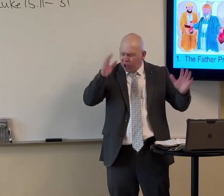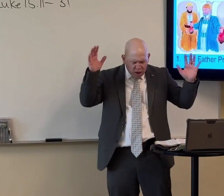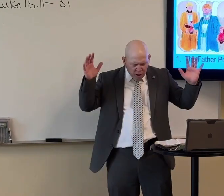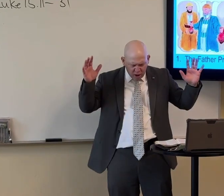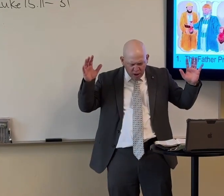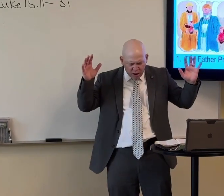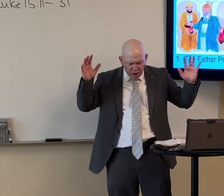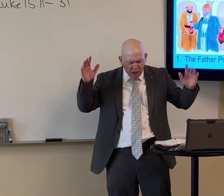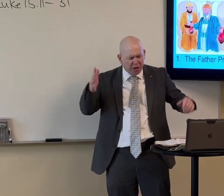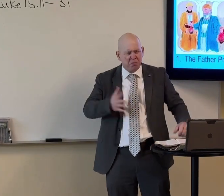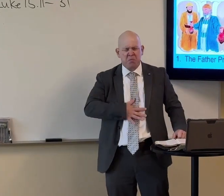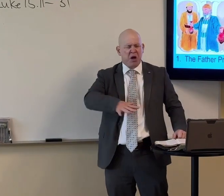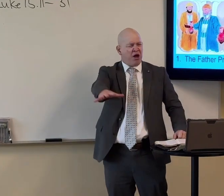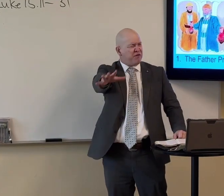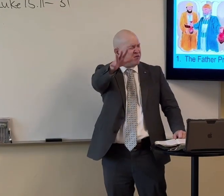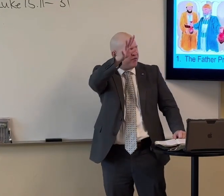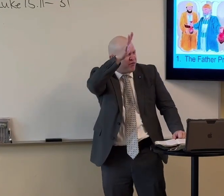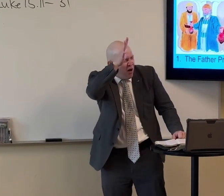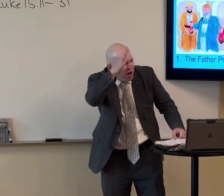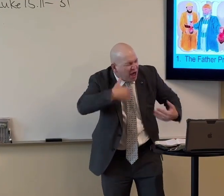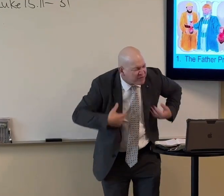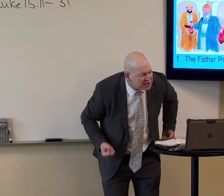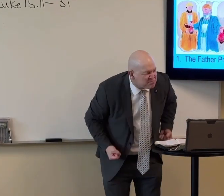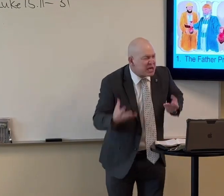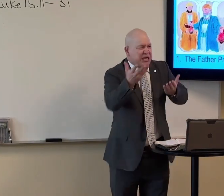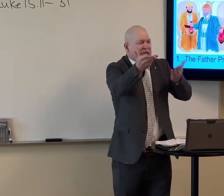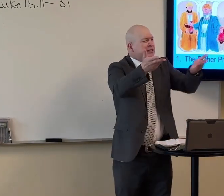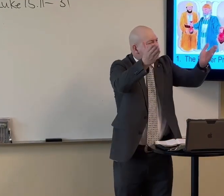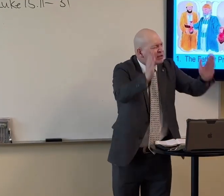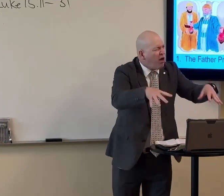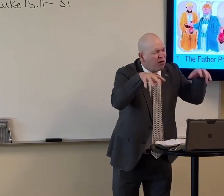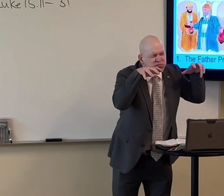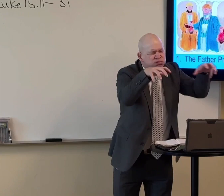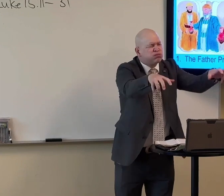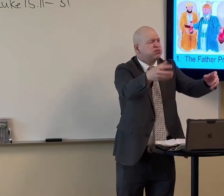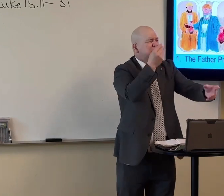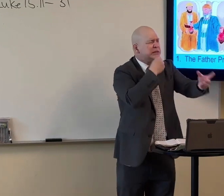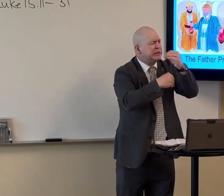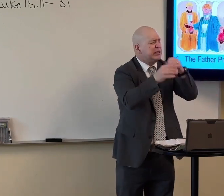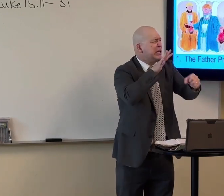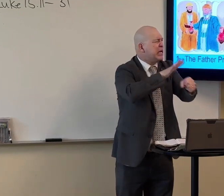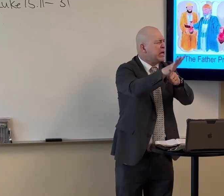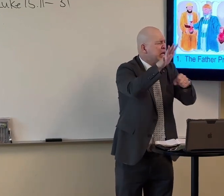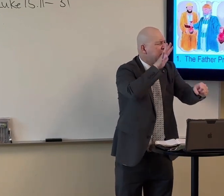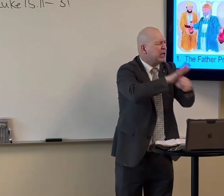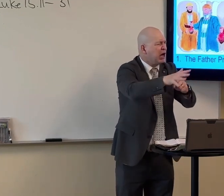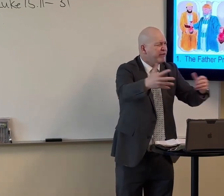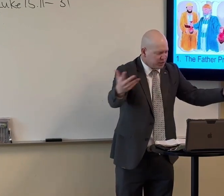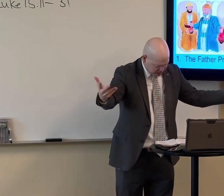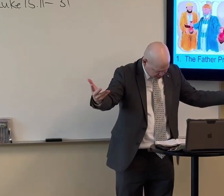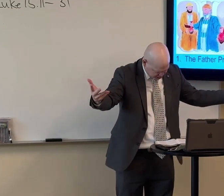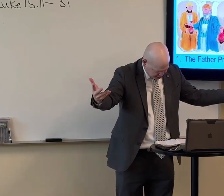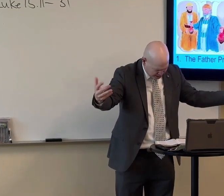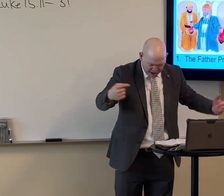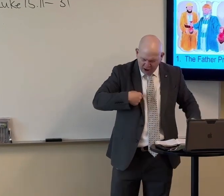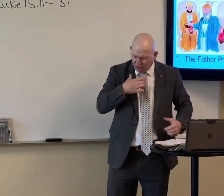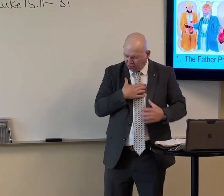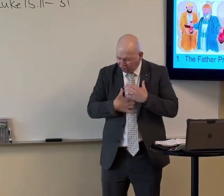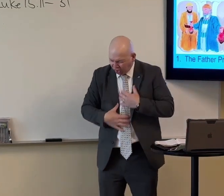hired servants of my father's have bread enough and to spare, and I perish with